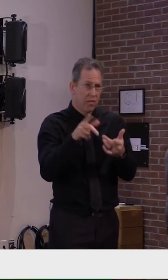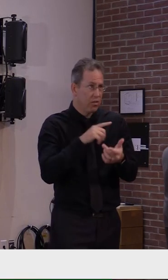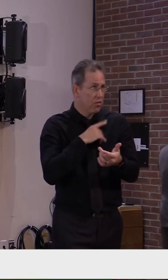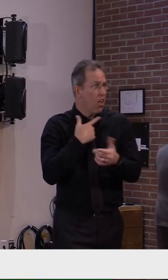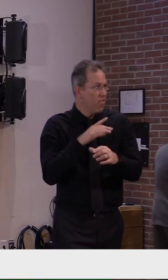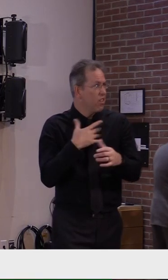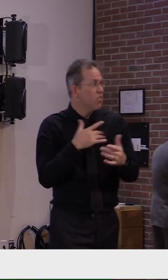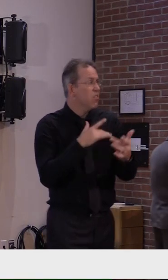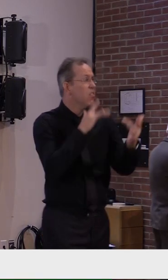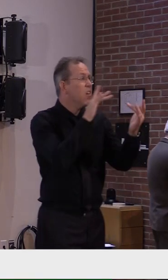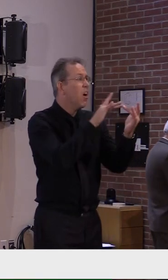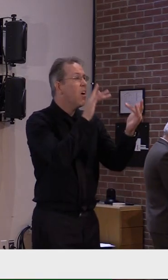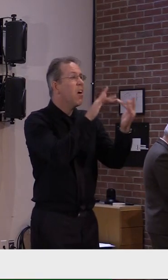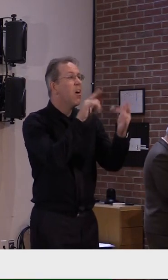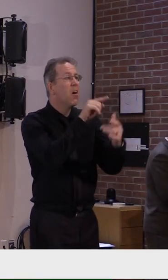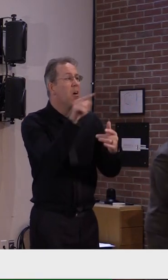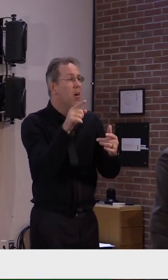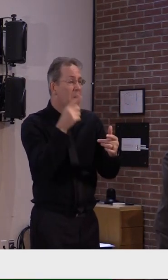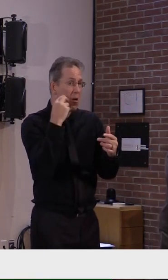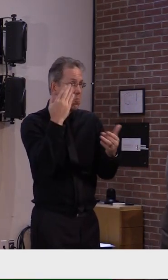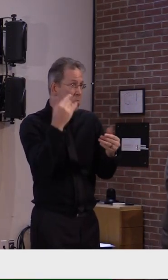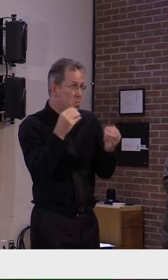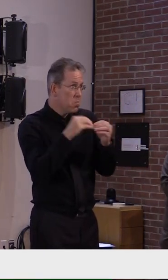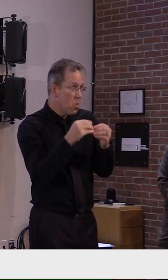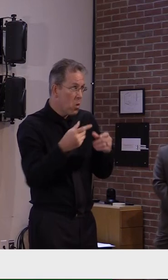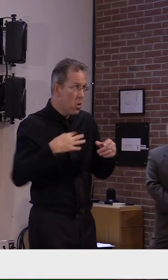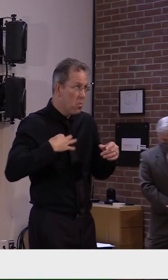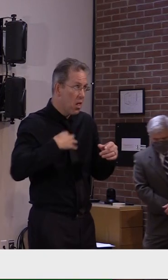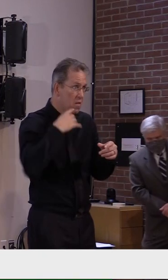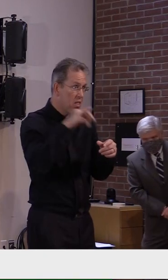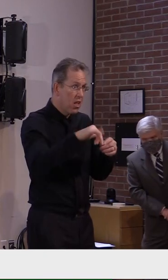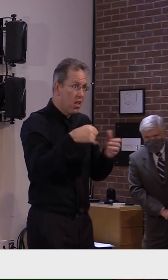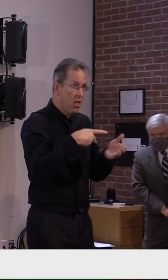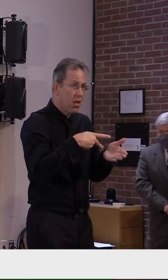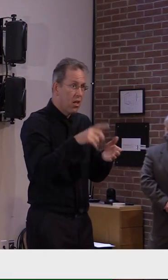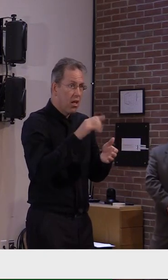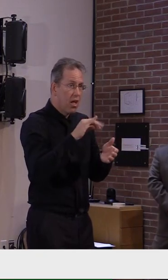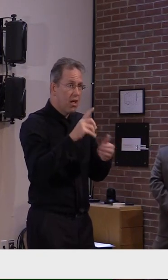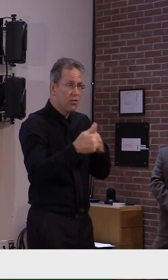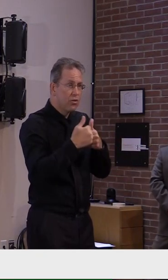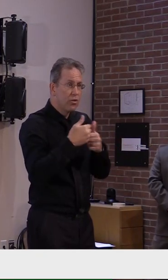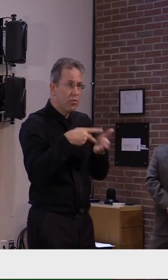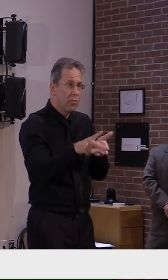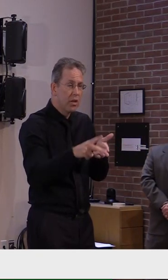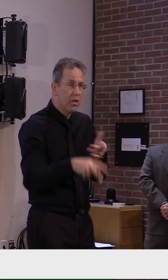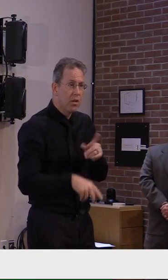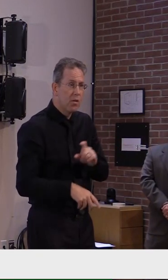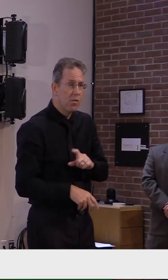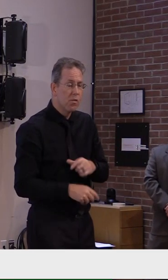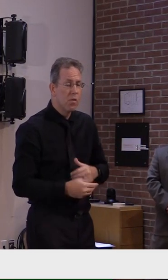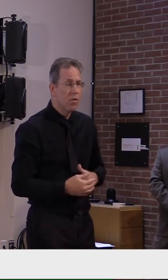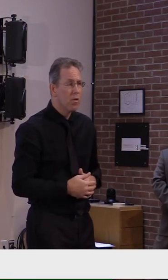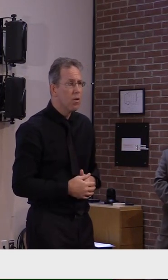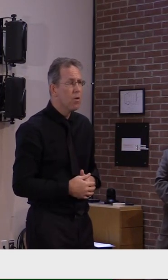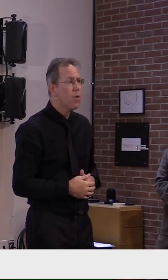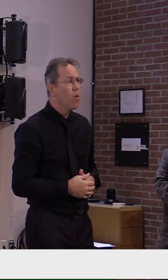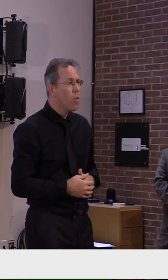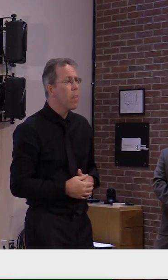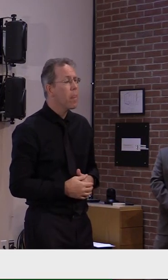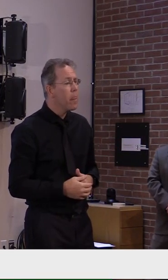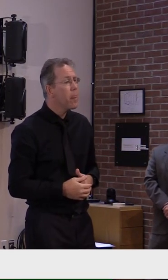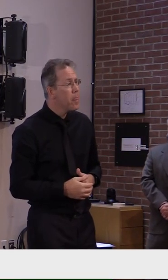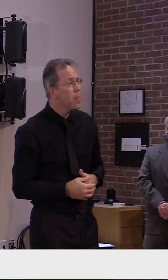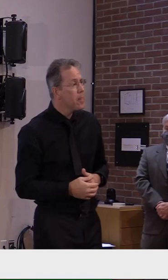more? Can give us a little update? Yeah, for sure. Sure. So we also mentioned just that we have been doing outreach with those